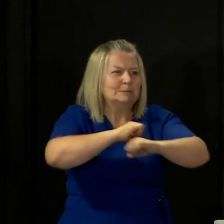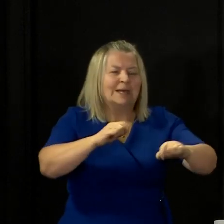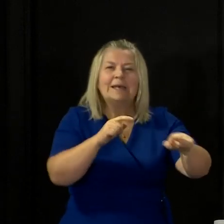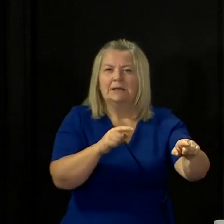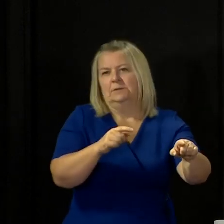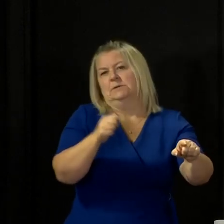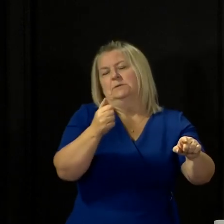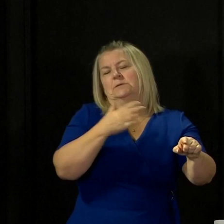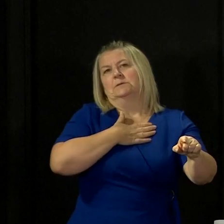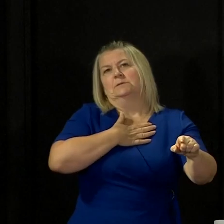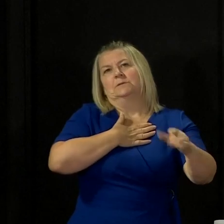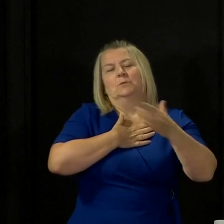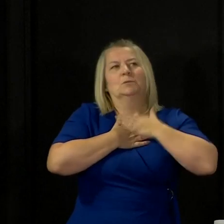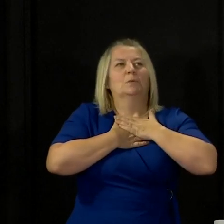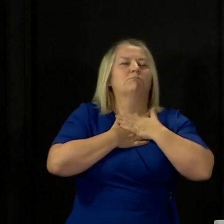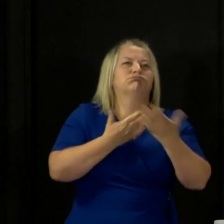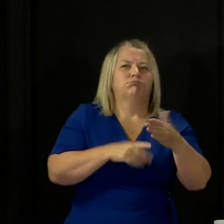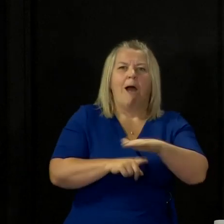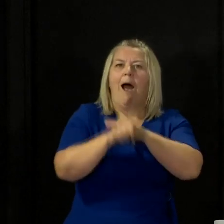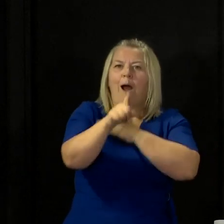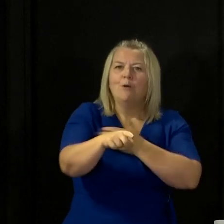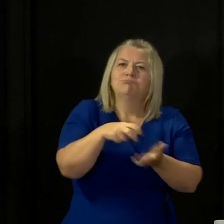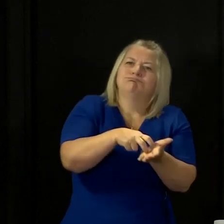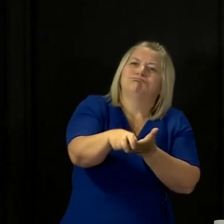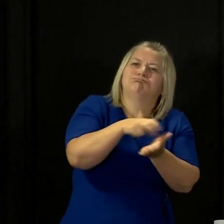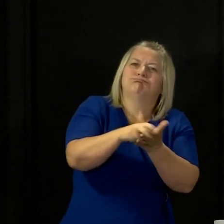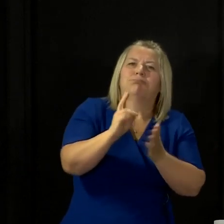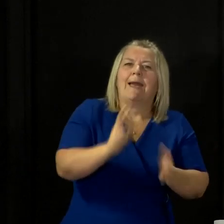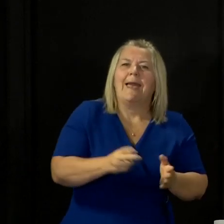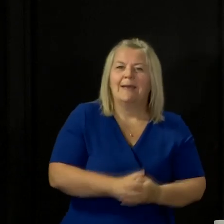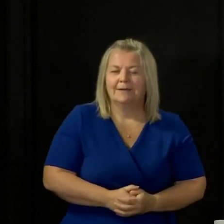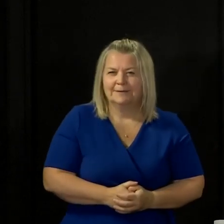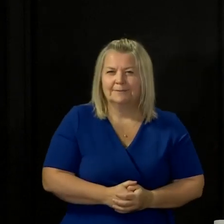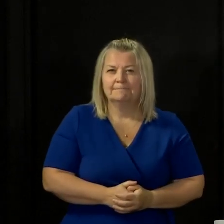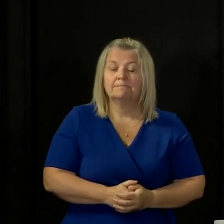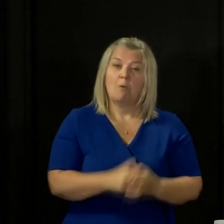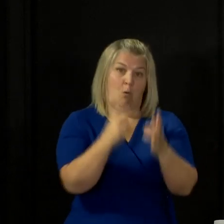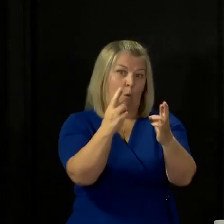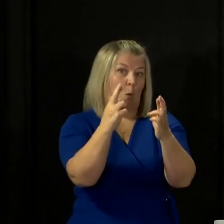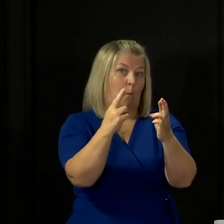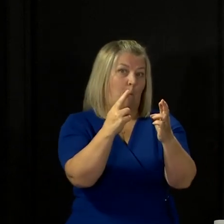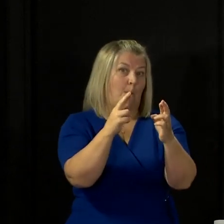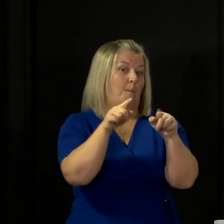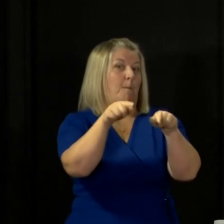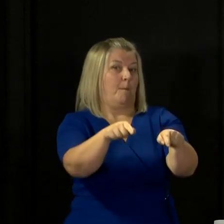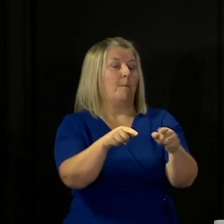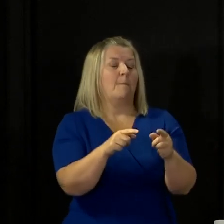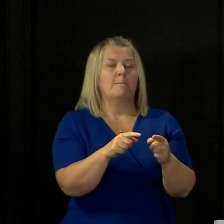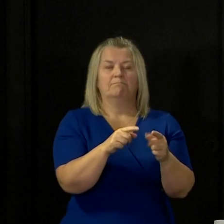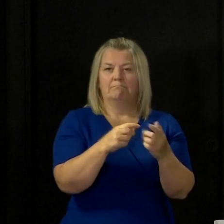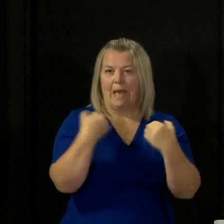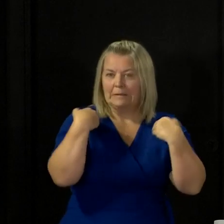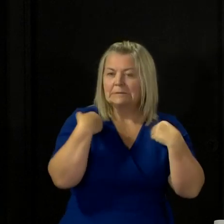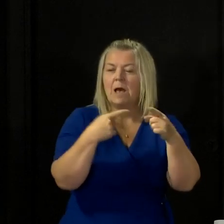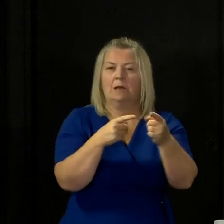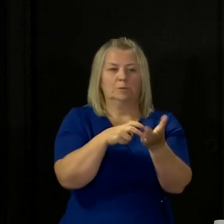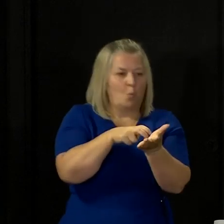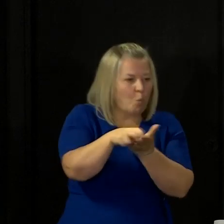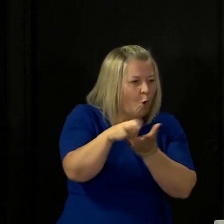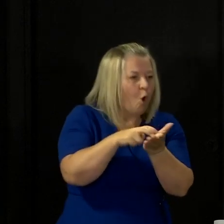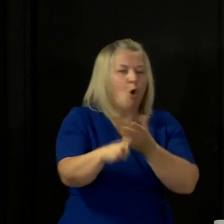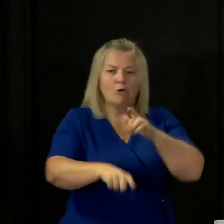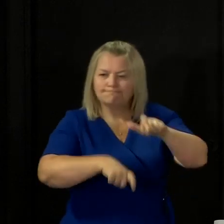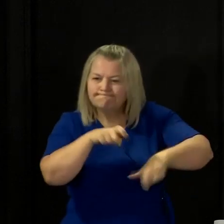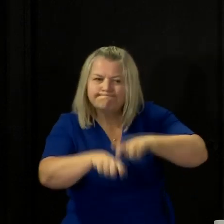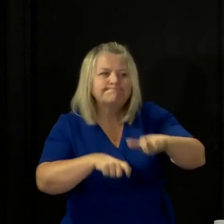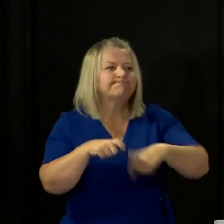that this change goes ahead, and I currently expect that that will be the case, you'll be able to go out for exercise, for example, a walk, wheel, run or